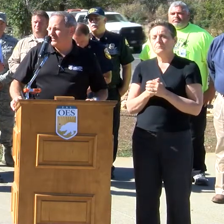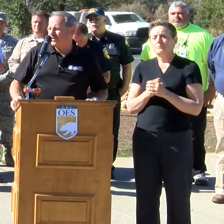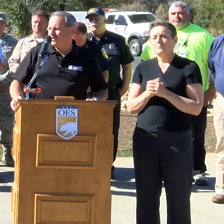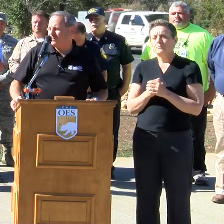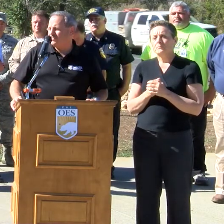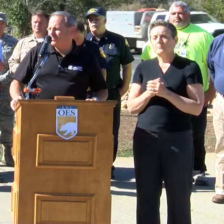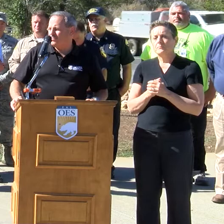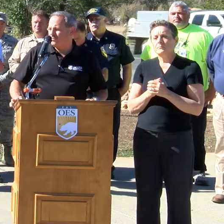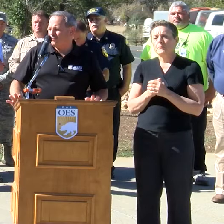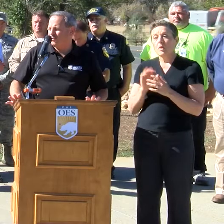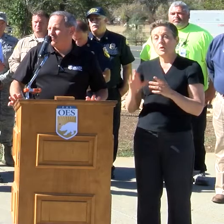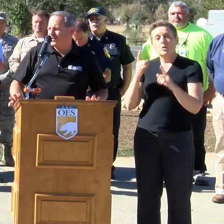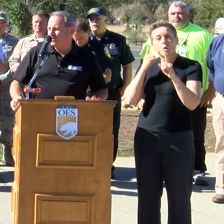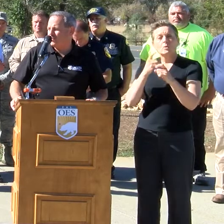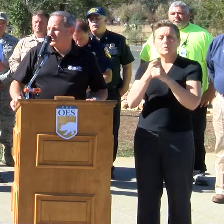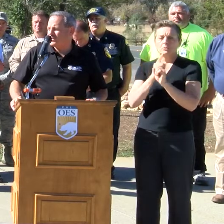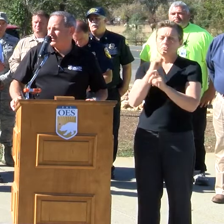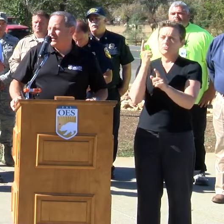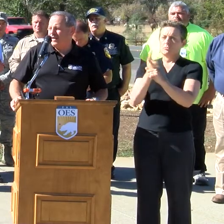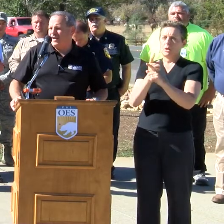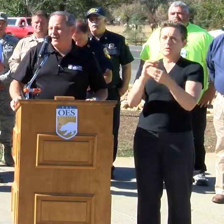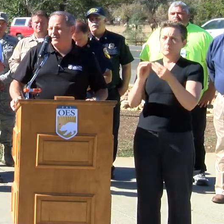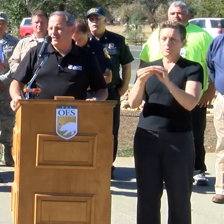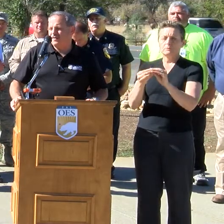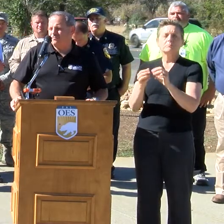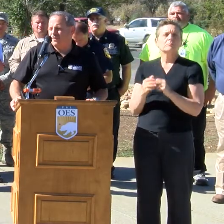those are the correct numbers.